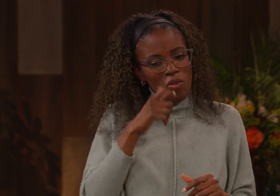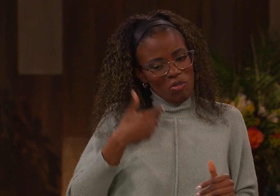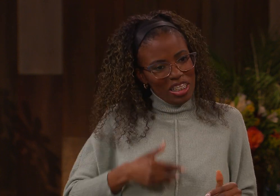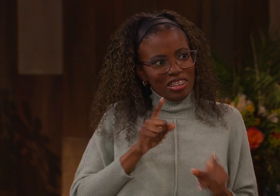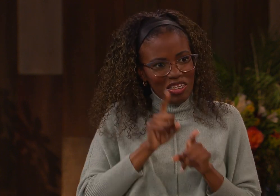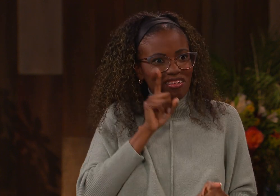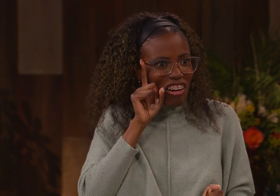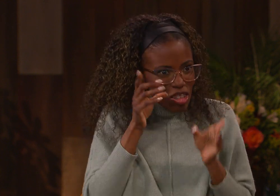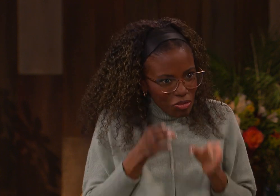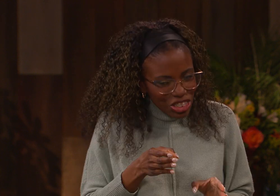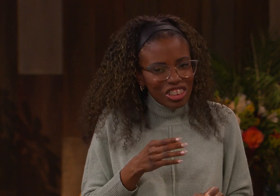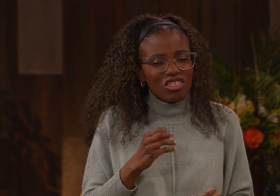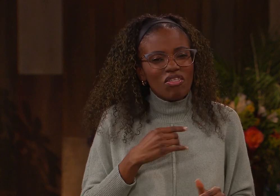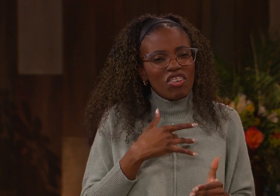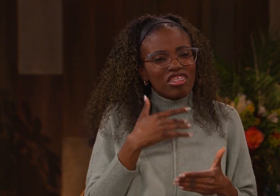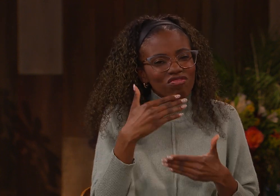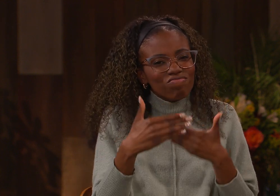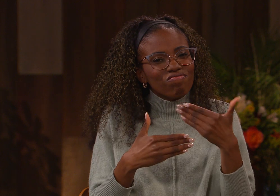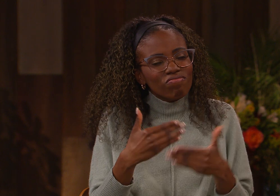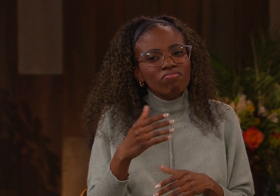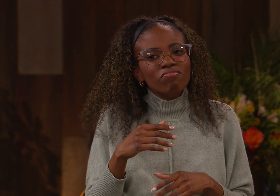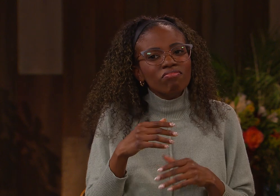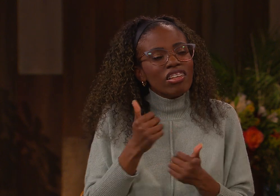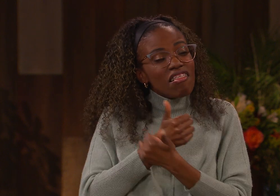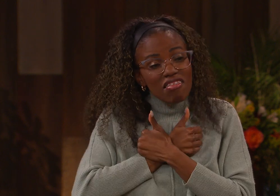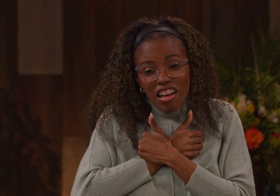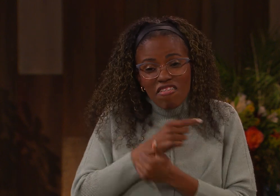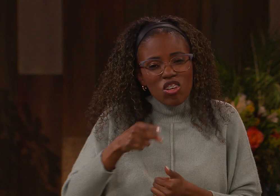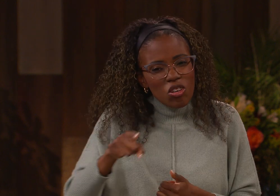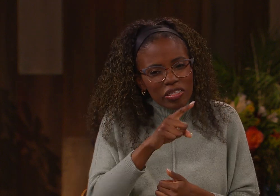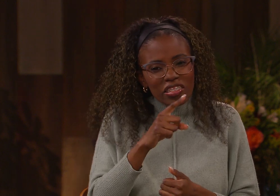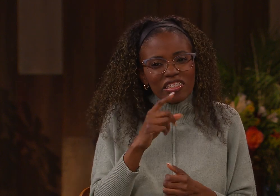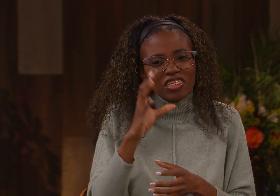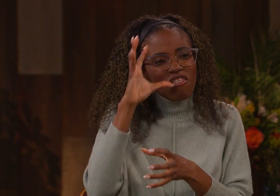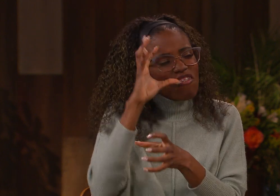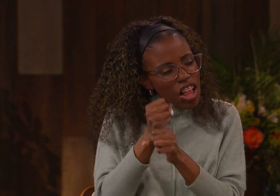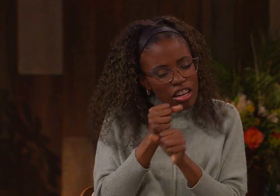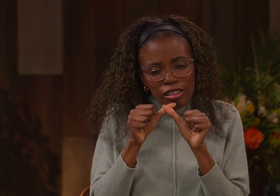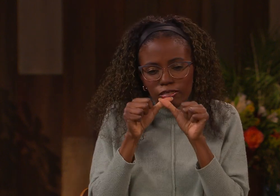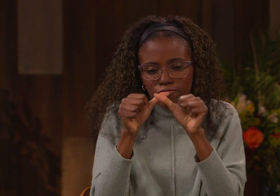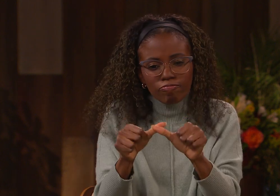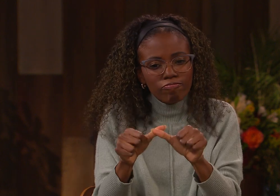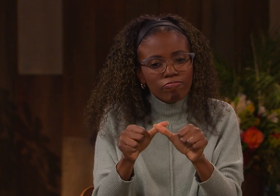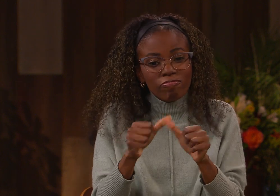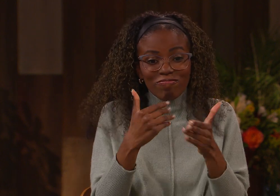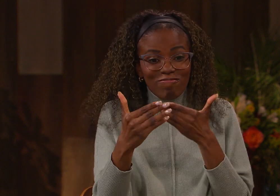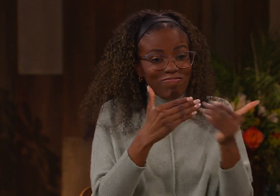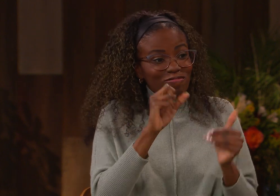pattern that I can apply to myself as a deaf person. But over time, seeing that love and again having that faith,